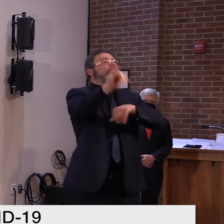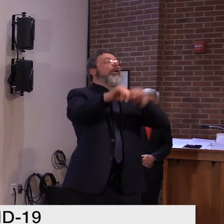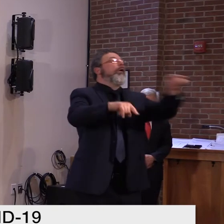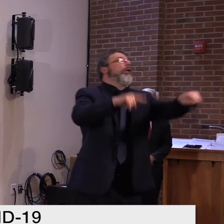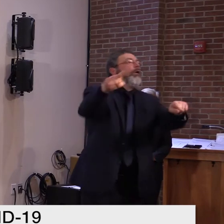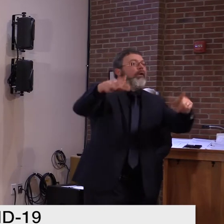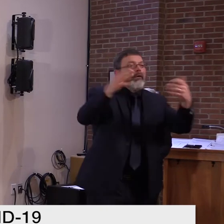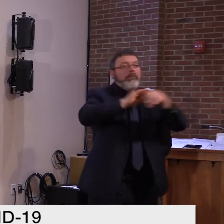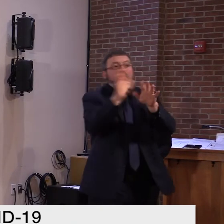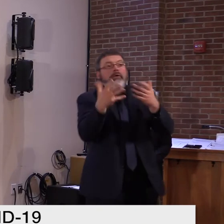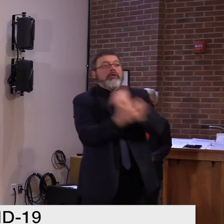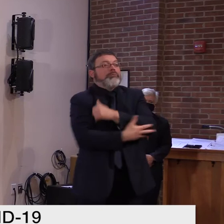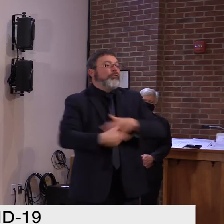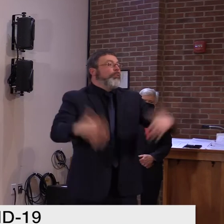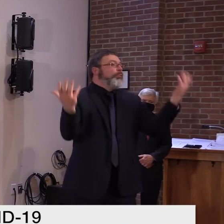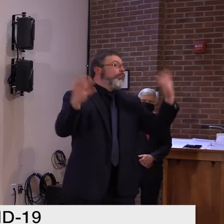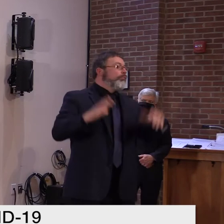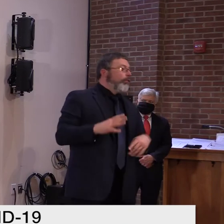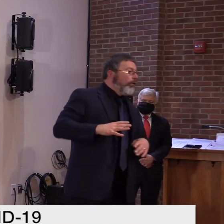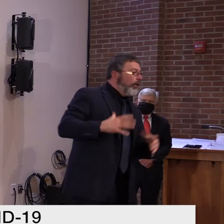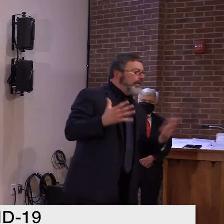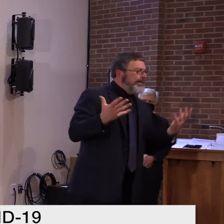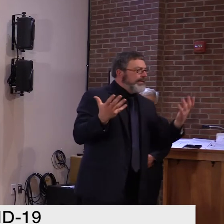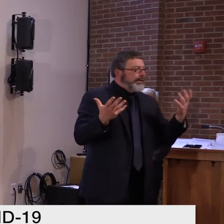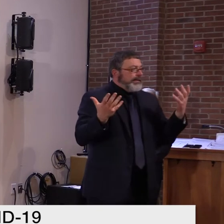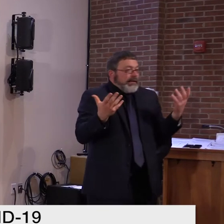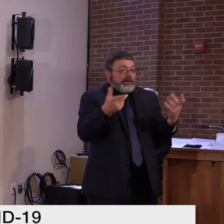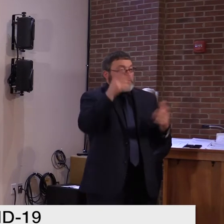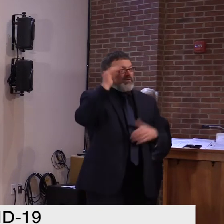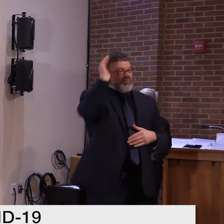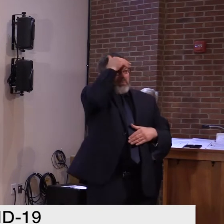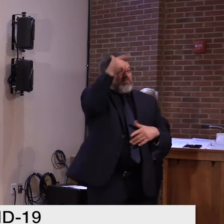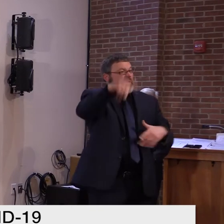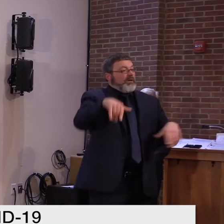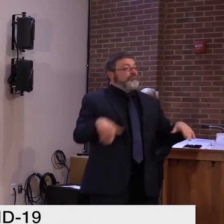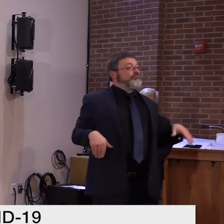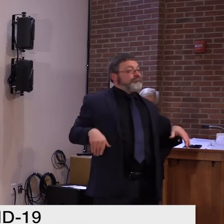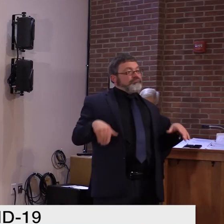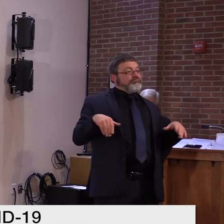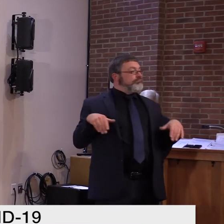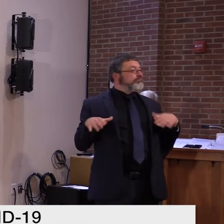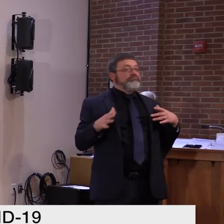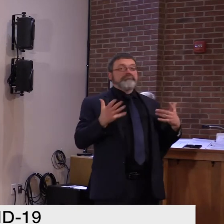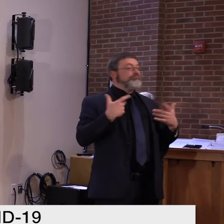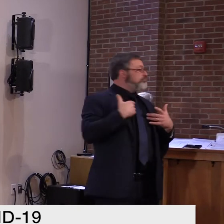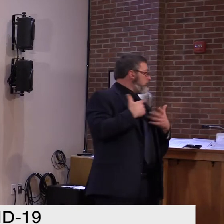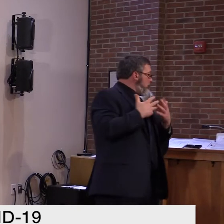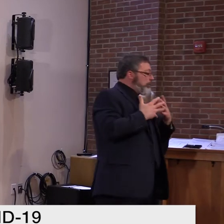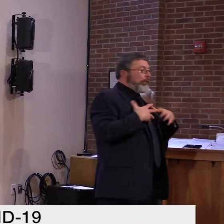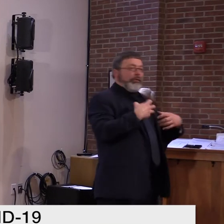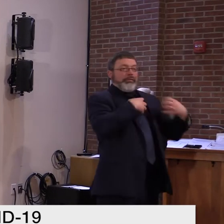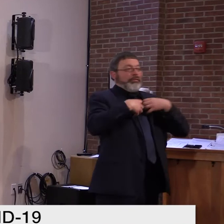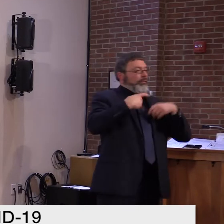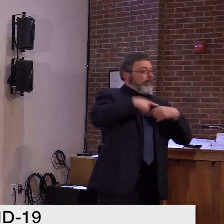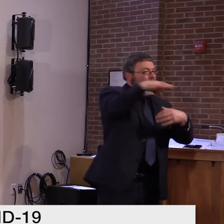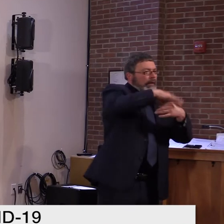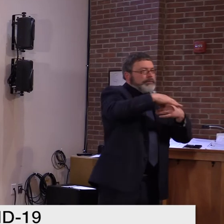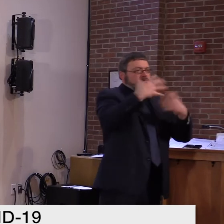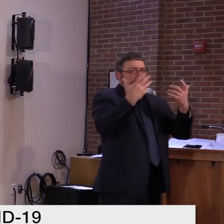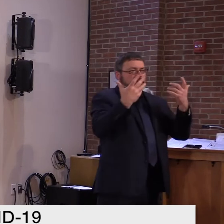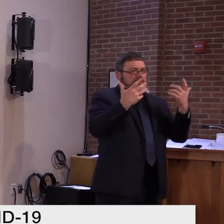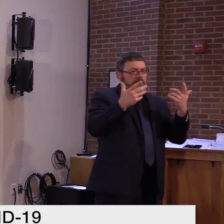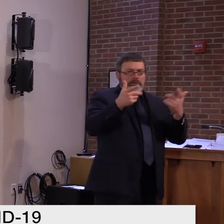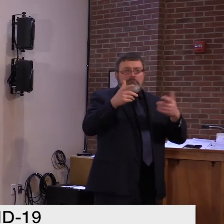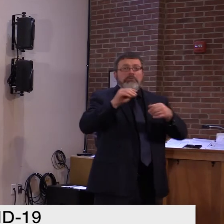And what seems to be in action on the federal front on COVID since the election, how does that